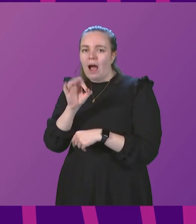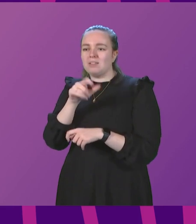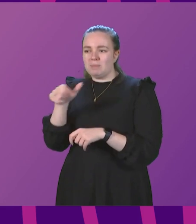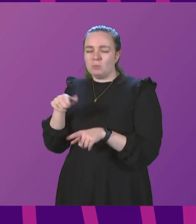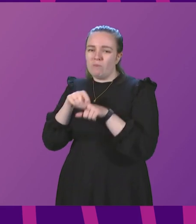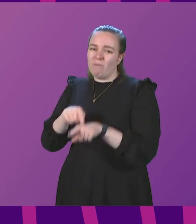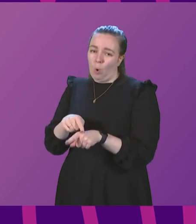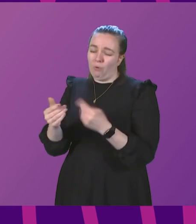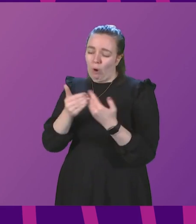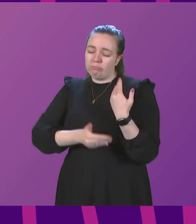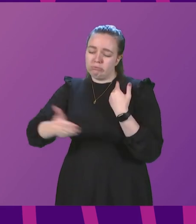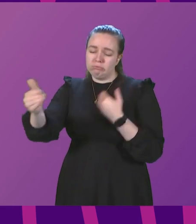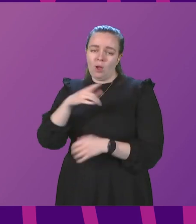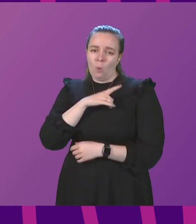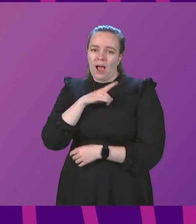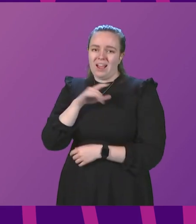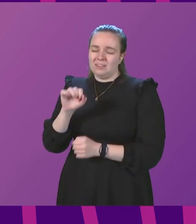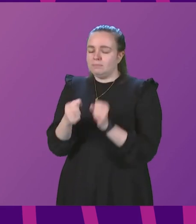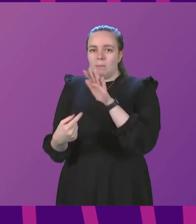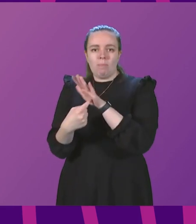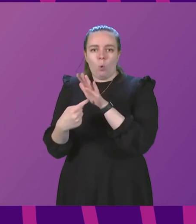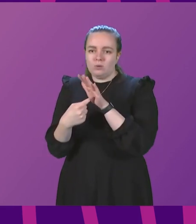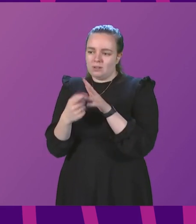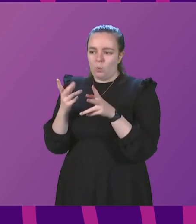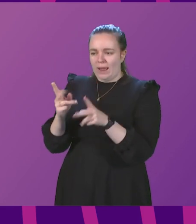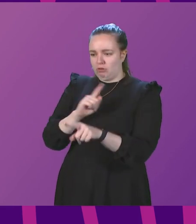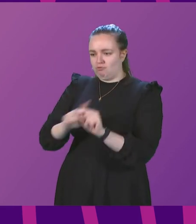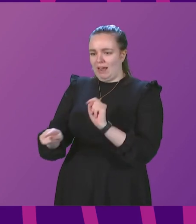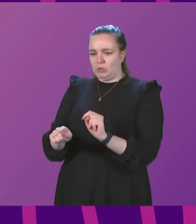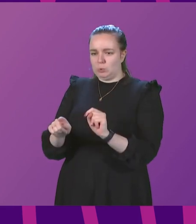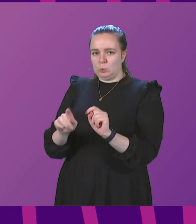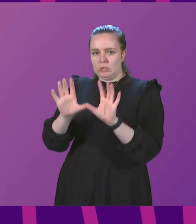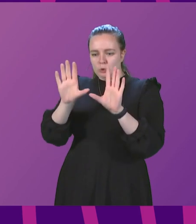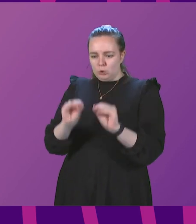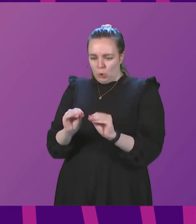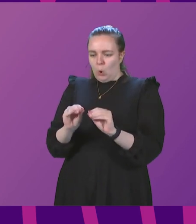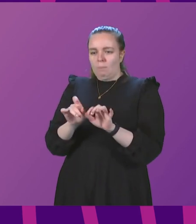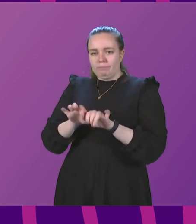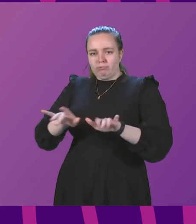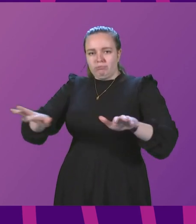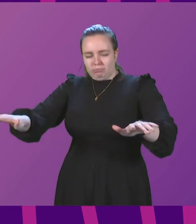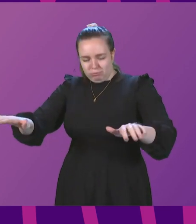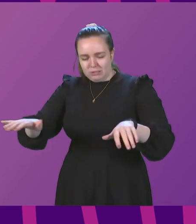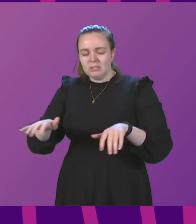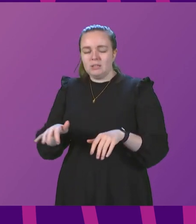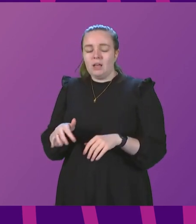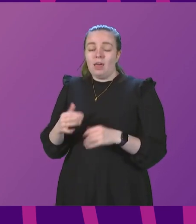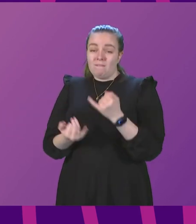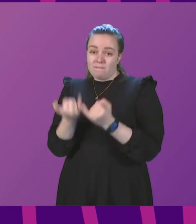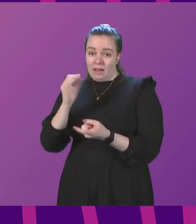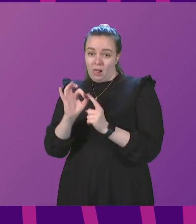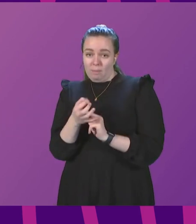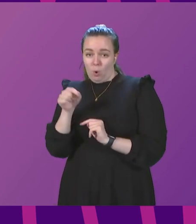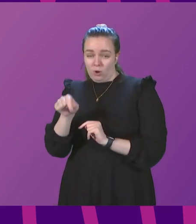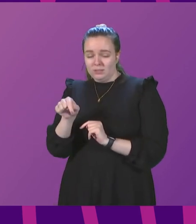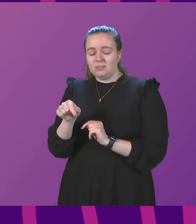longest because it is such an important way of trying to break chains of transmission. The final point I would make on this, of course, is that